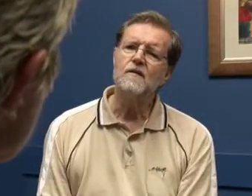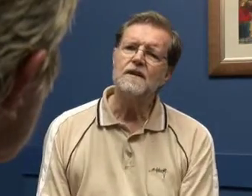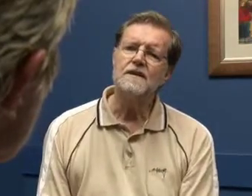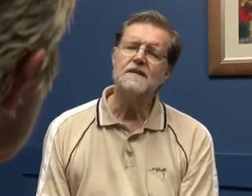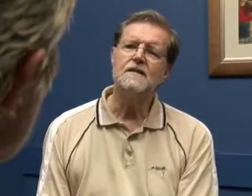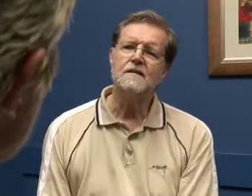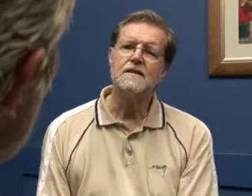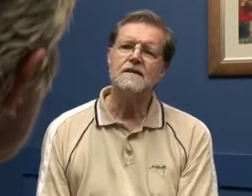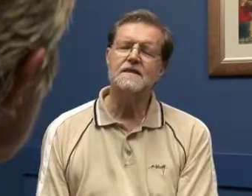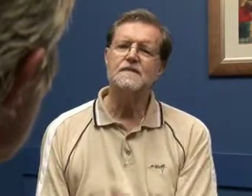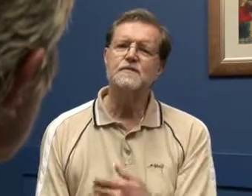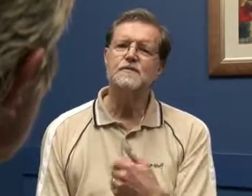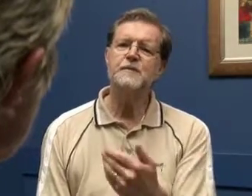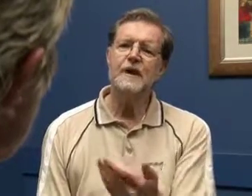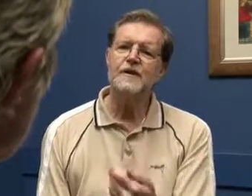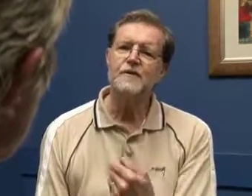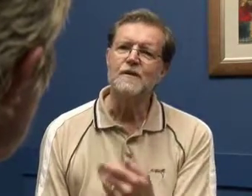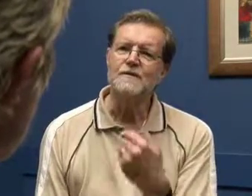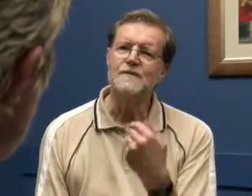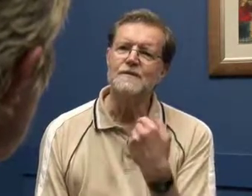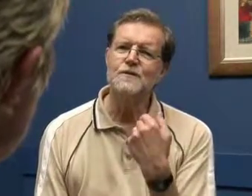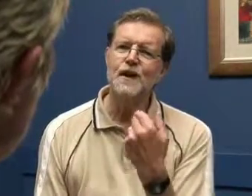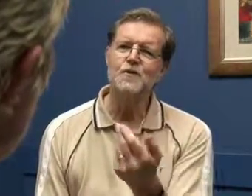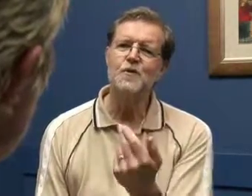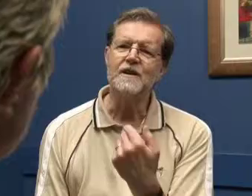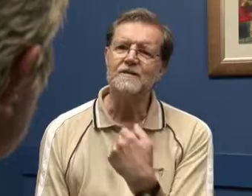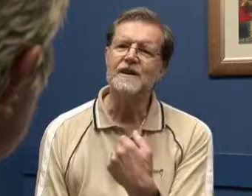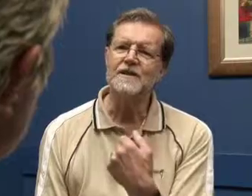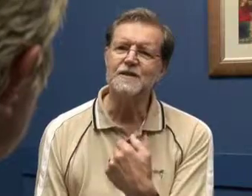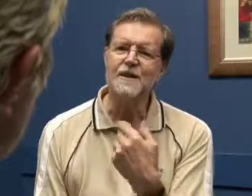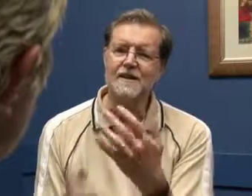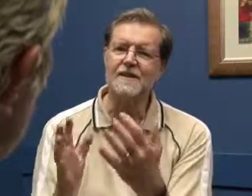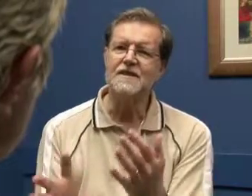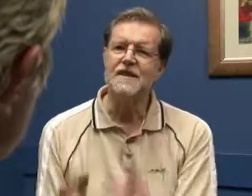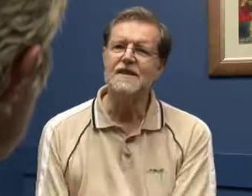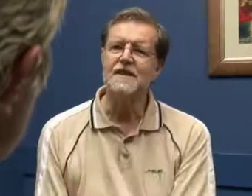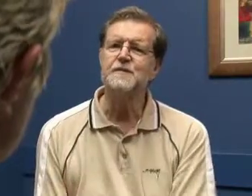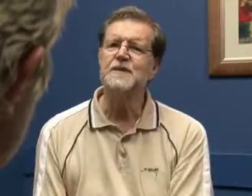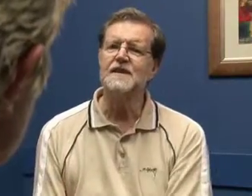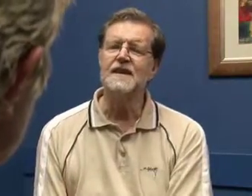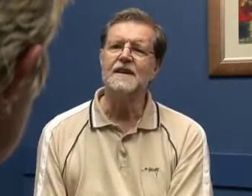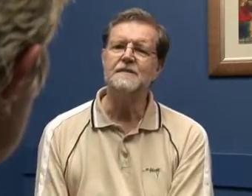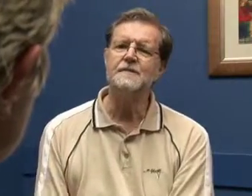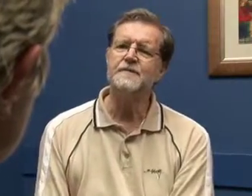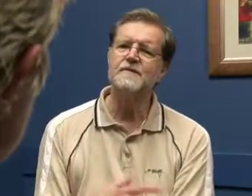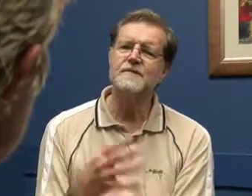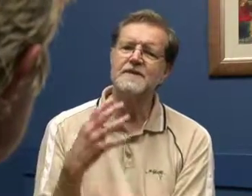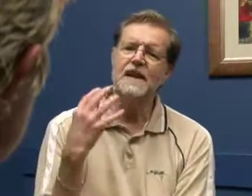No. As long as people like you are talking and facing me and I can see your lips